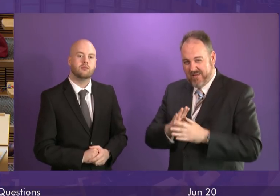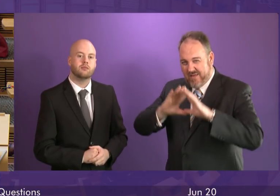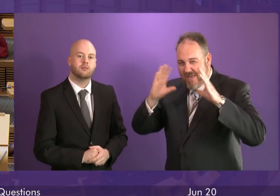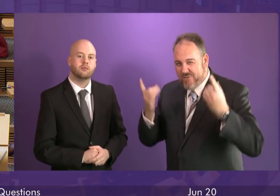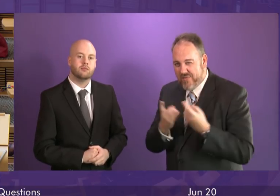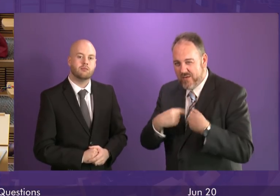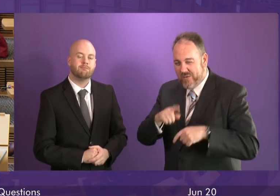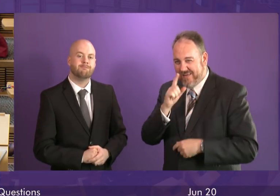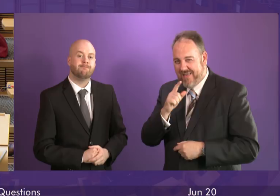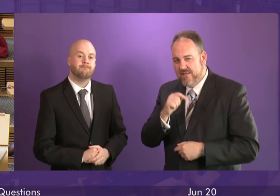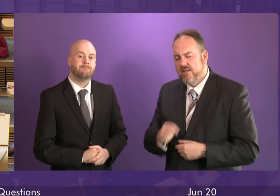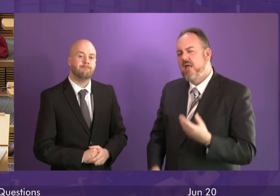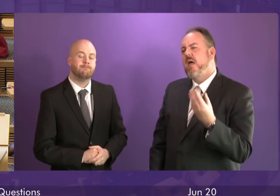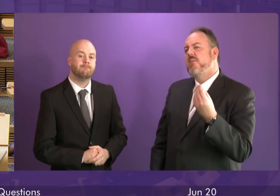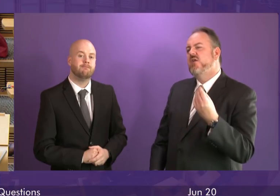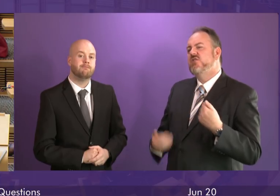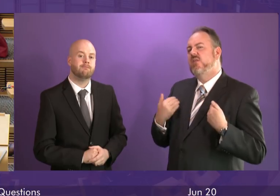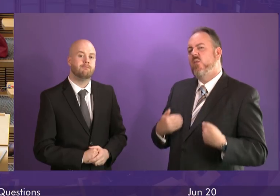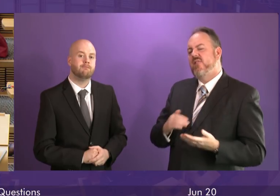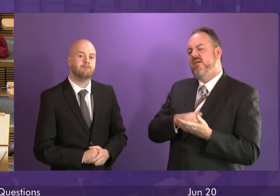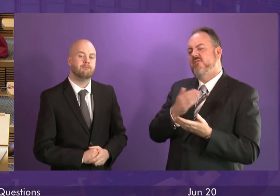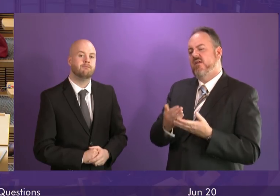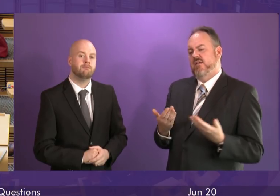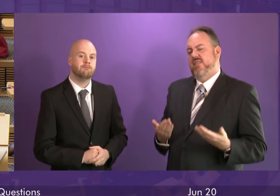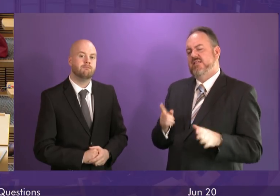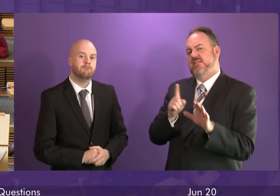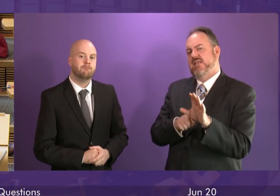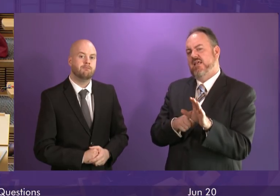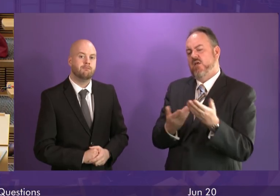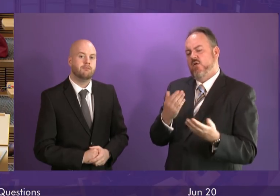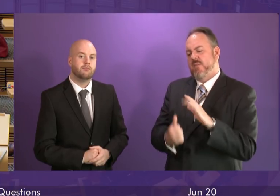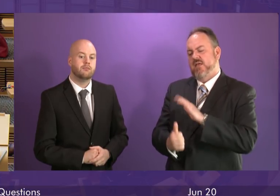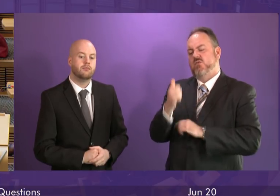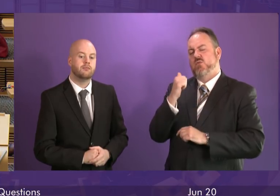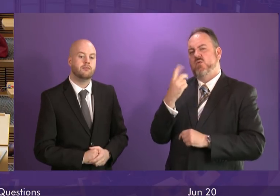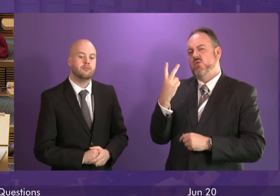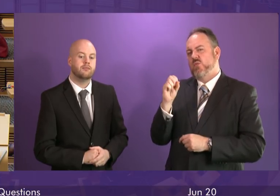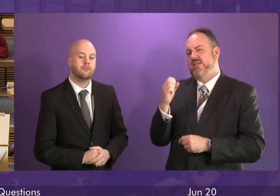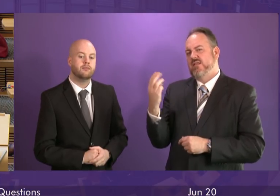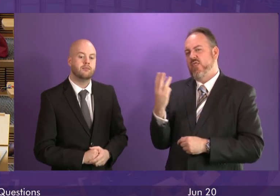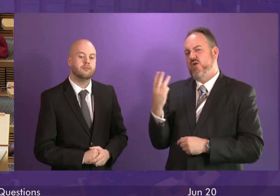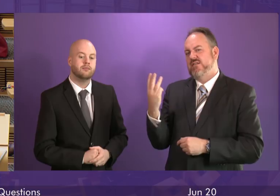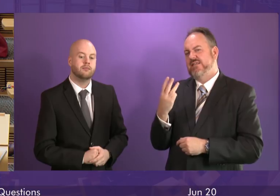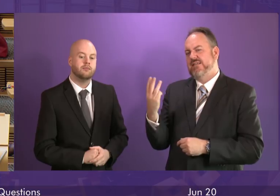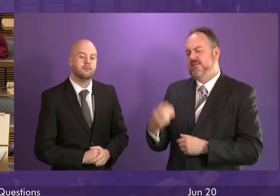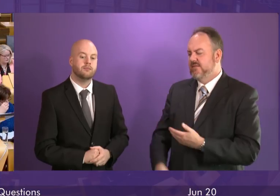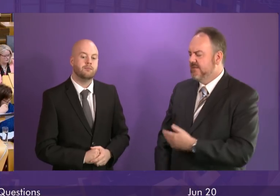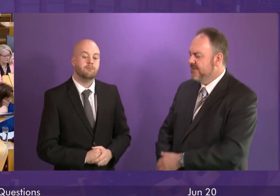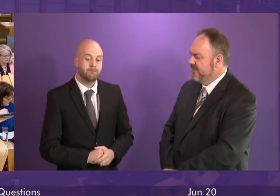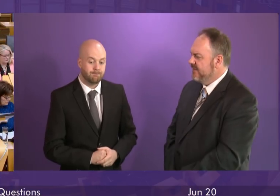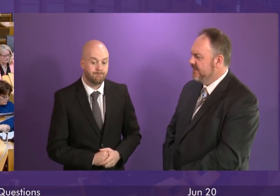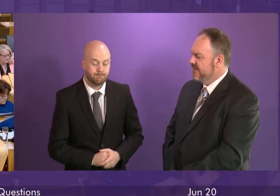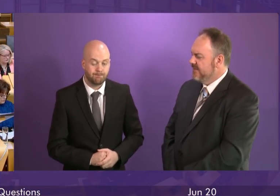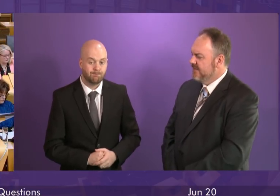how much is in the Scottish Welfare Fund this year compared to 2013 when it was first launched? First Minister.